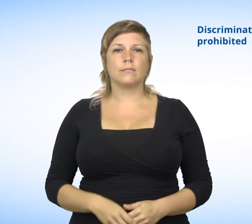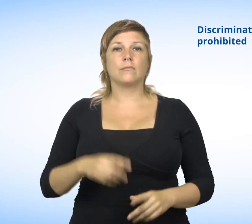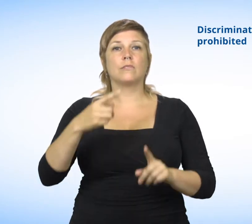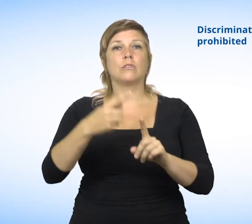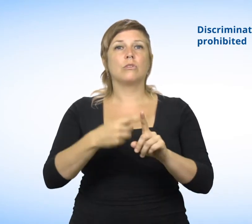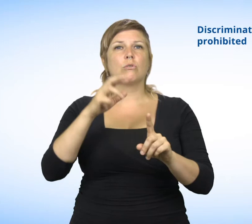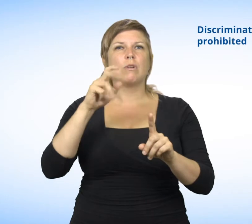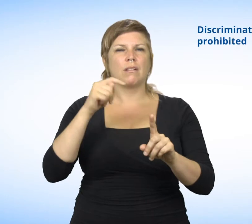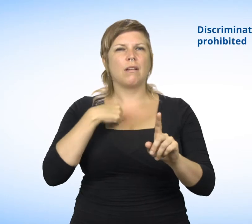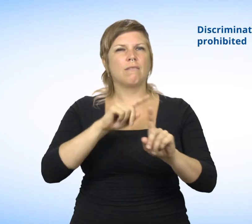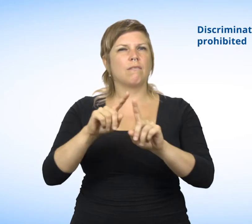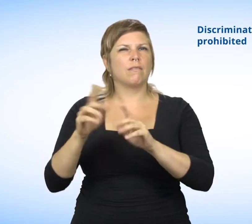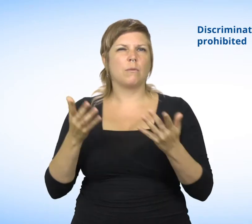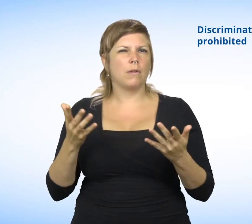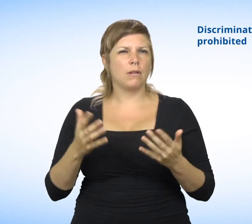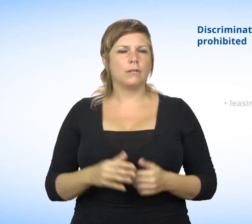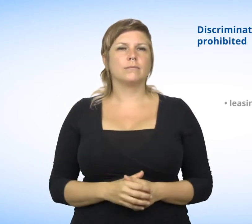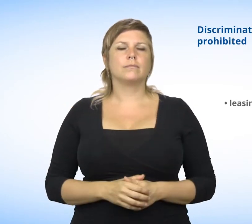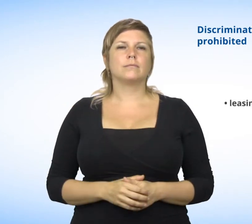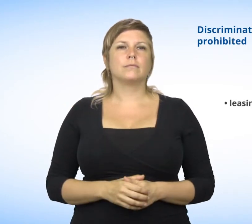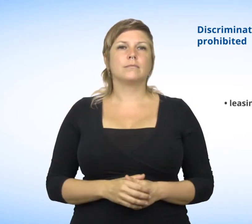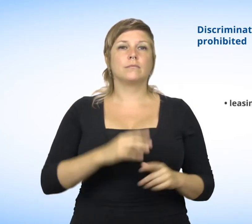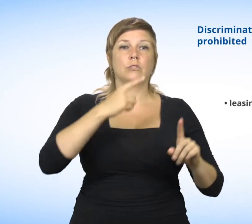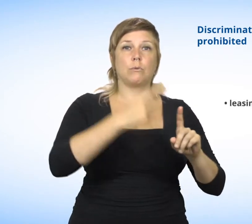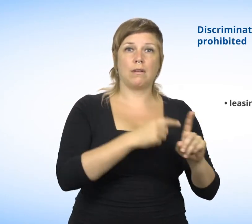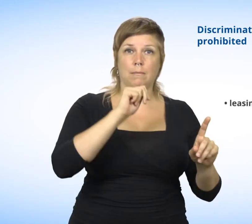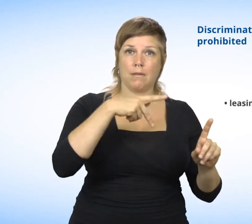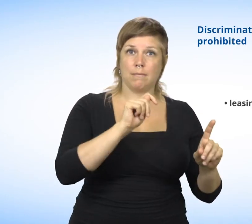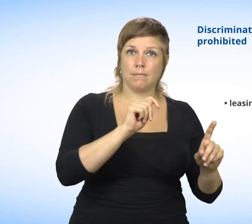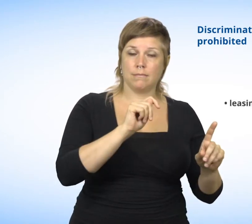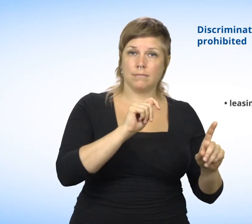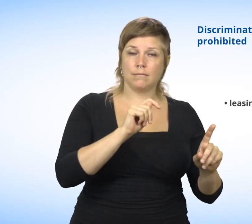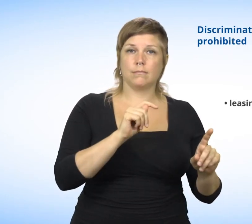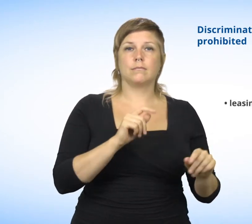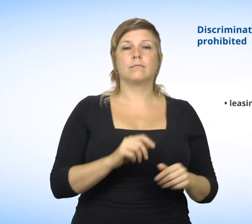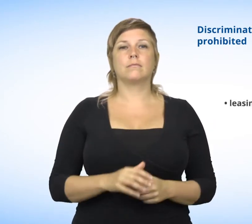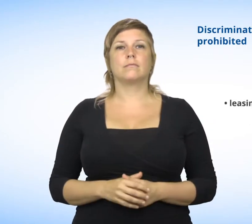Housing includes the following, leasing of an apartment,